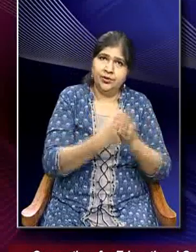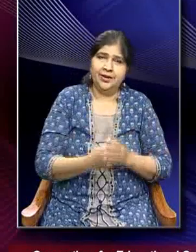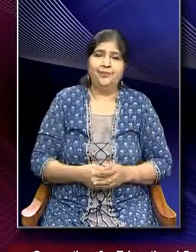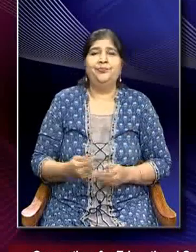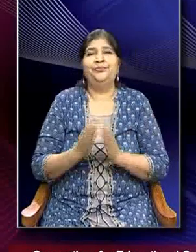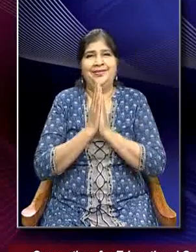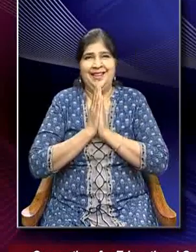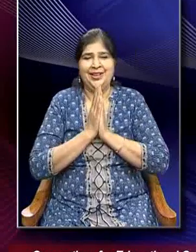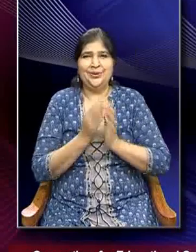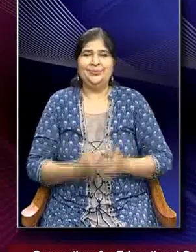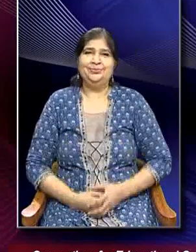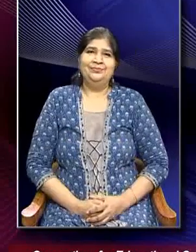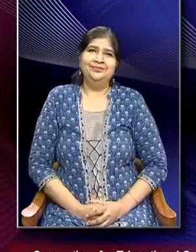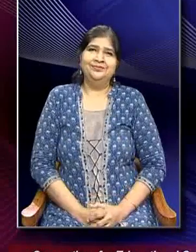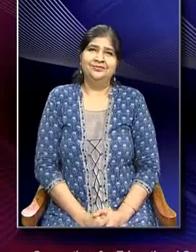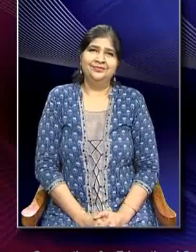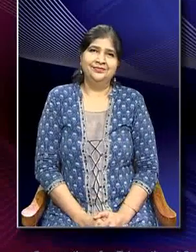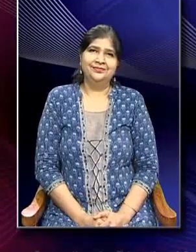Thank you very much.